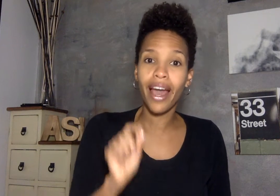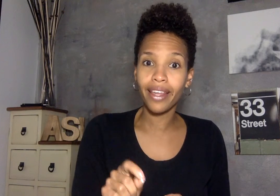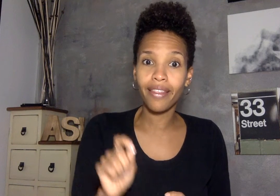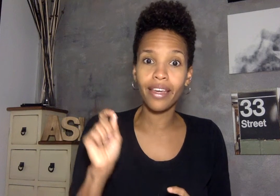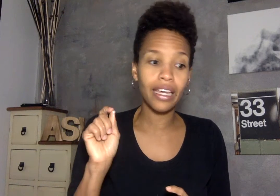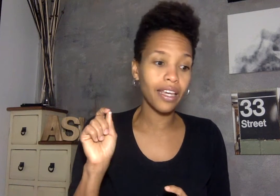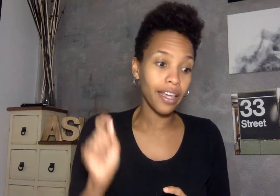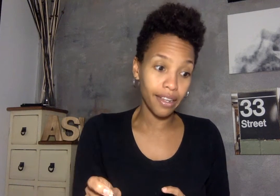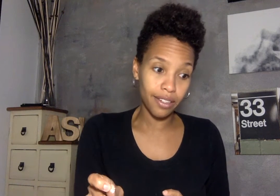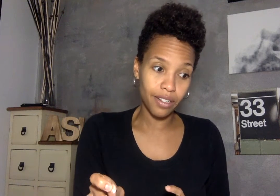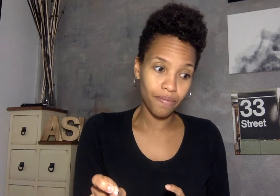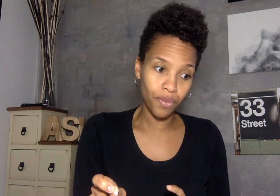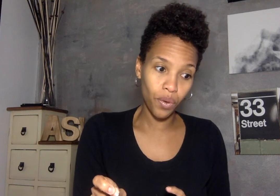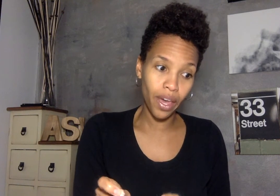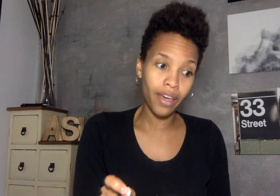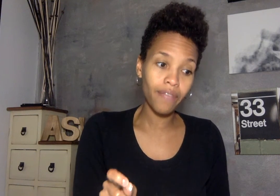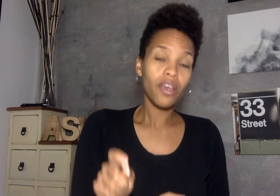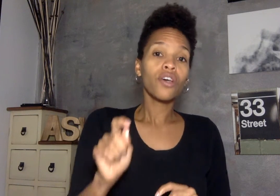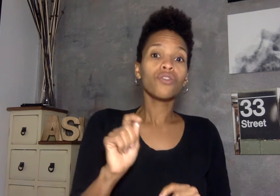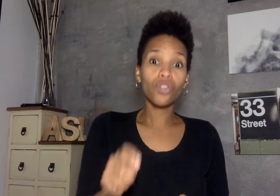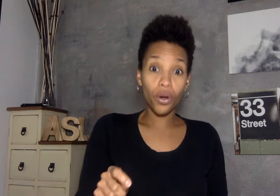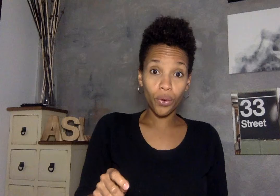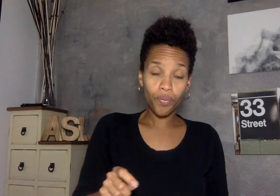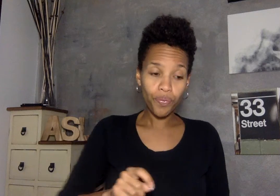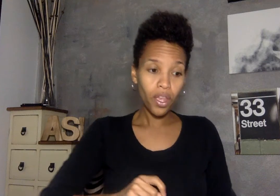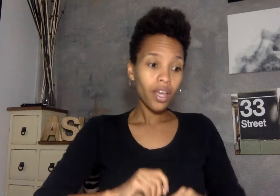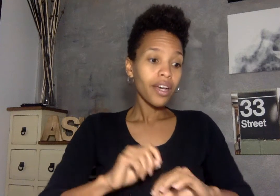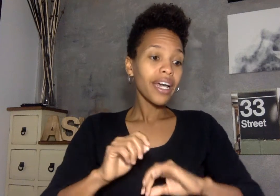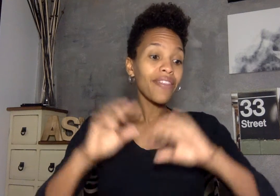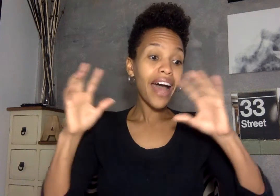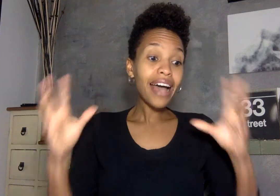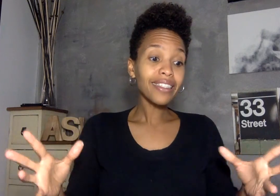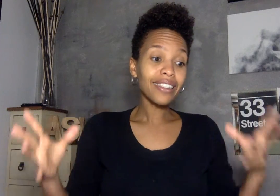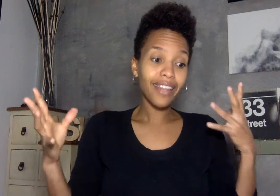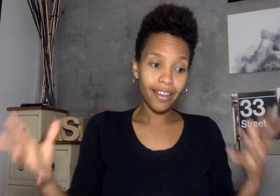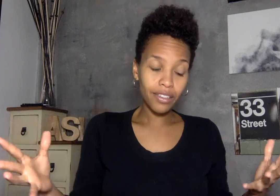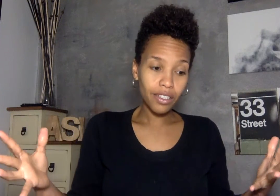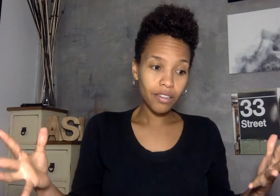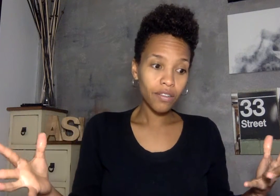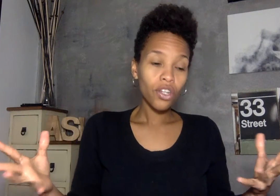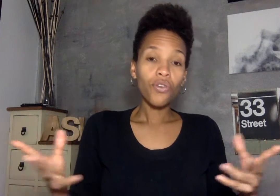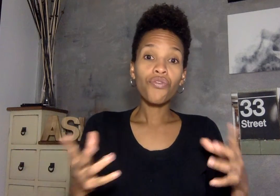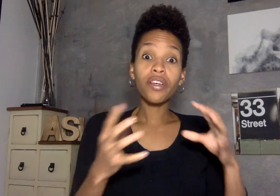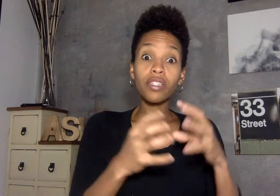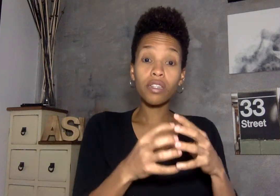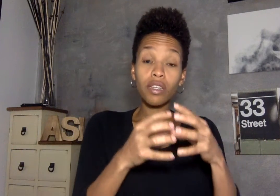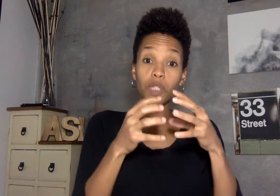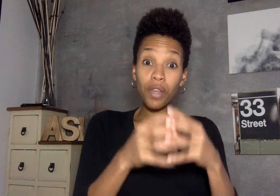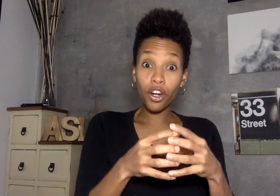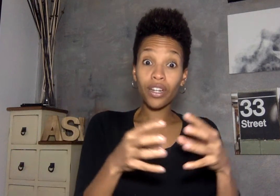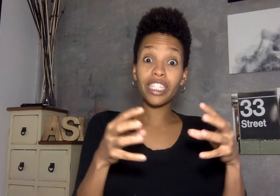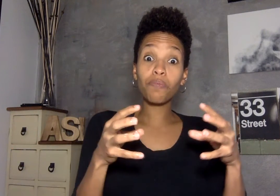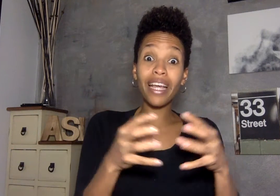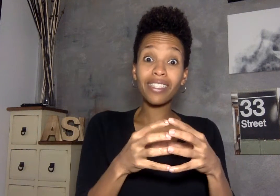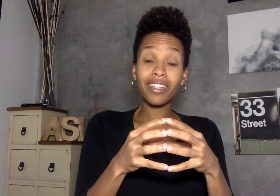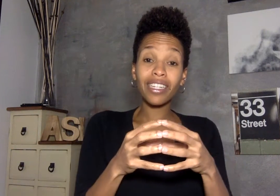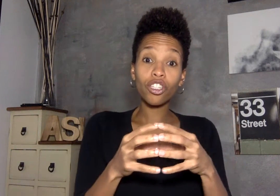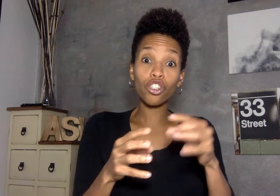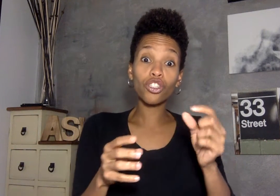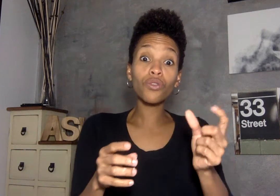anything in it okay so in that sense this speaker is basically she's